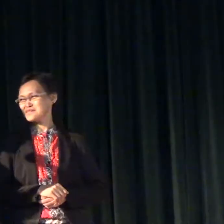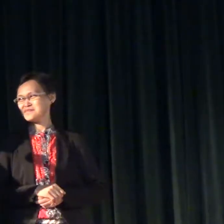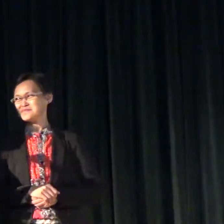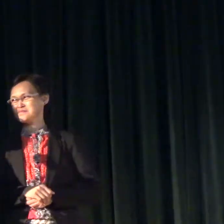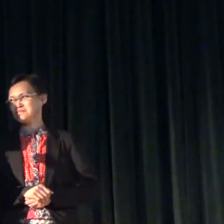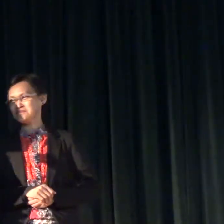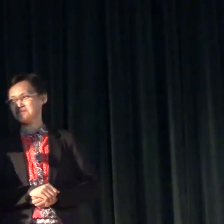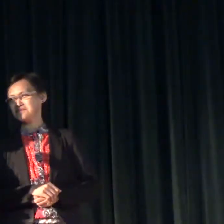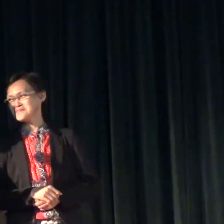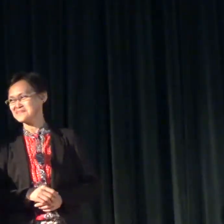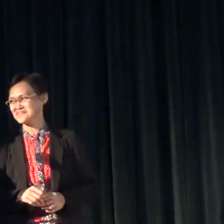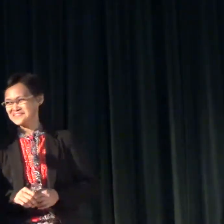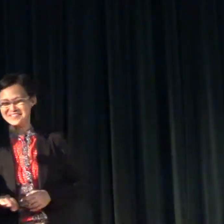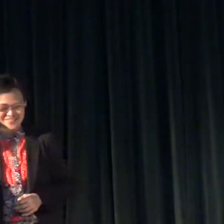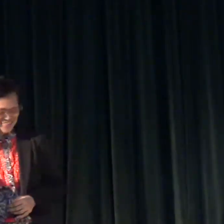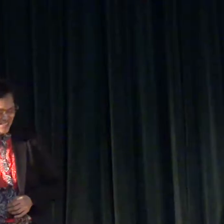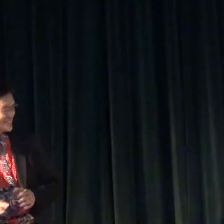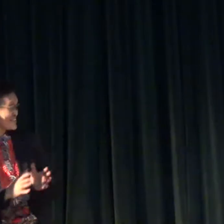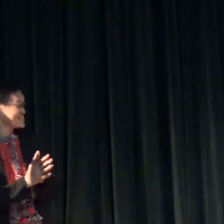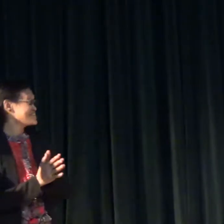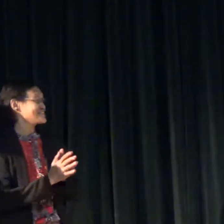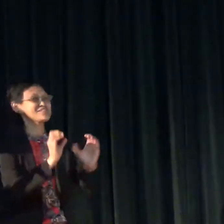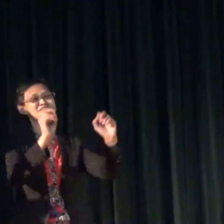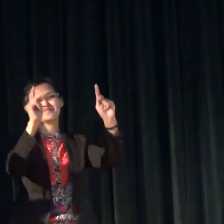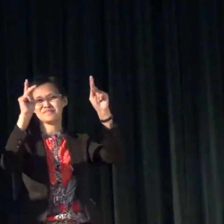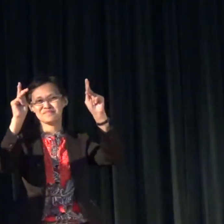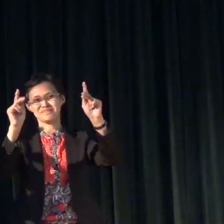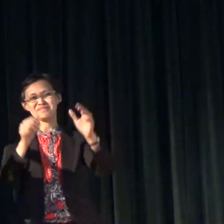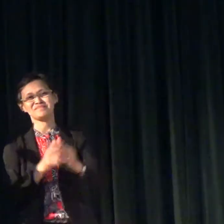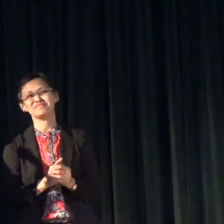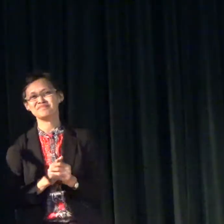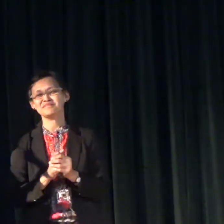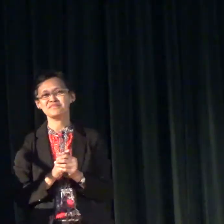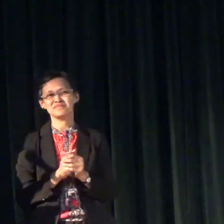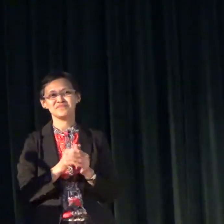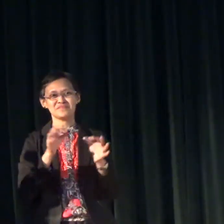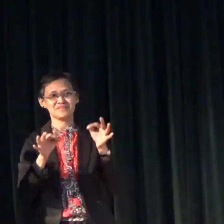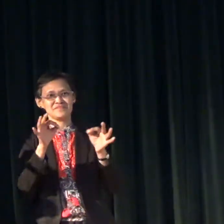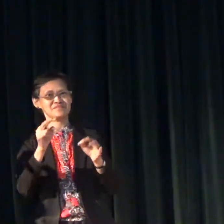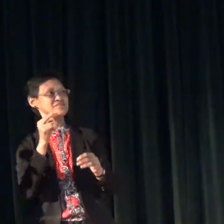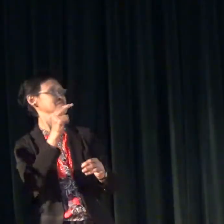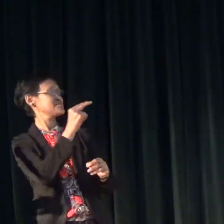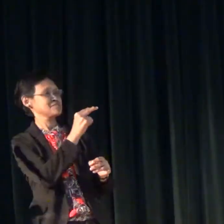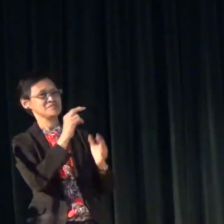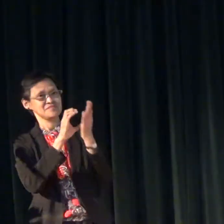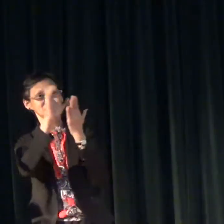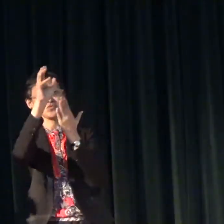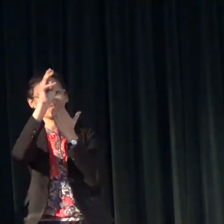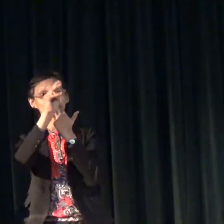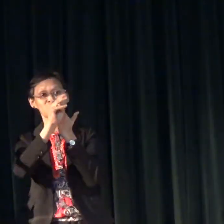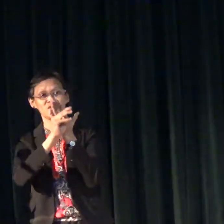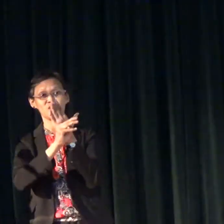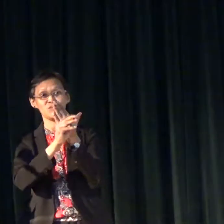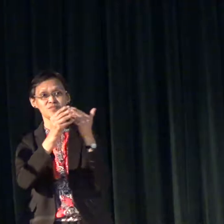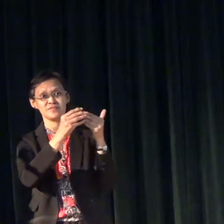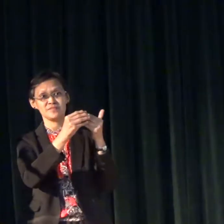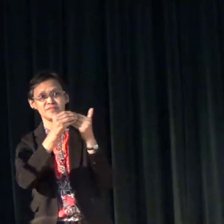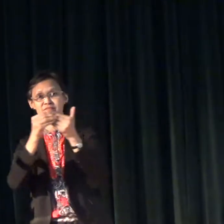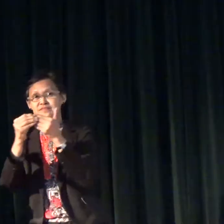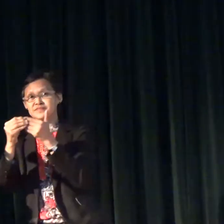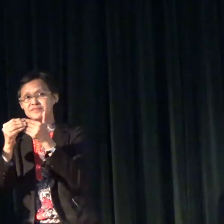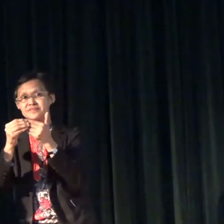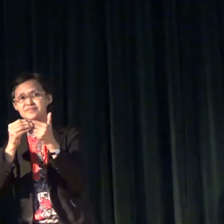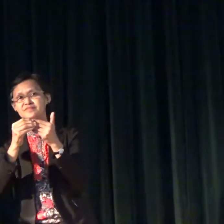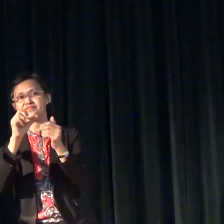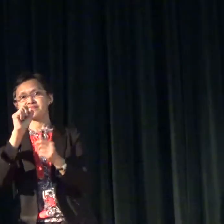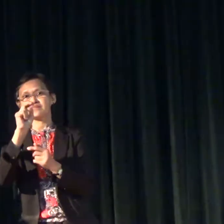teacher kids. Okay. If you look at the curriculum guide for NDP MLB,